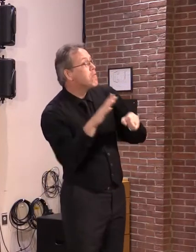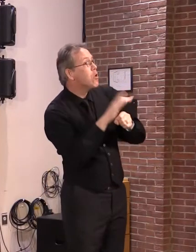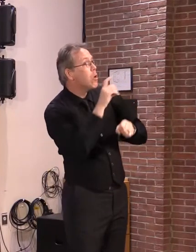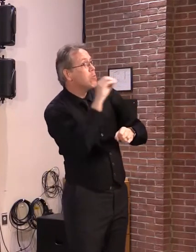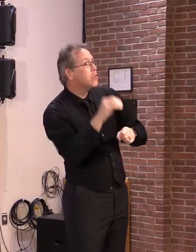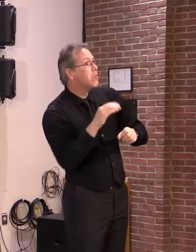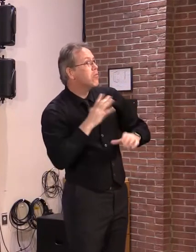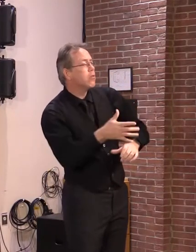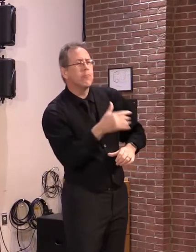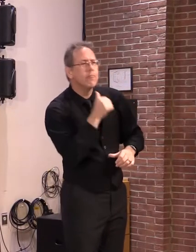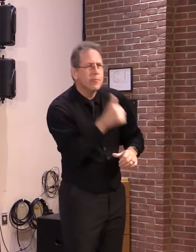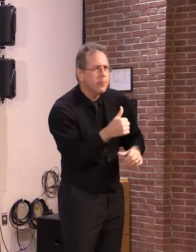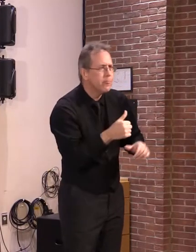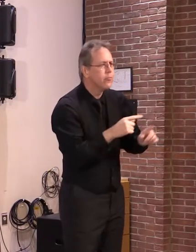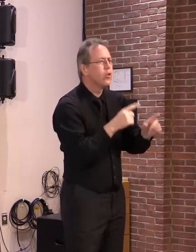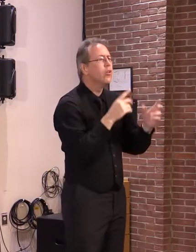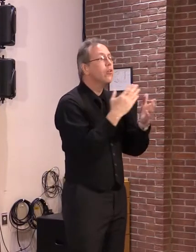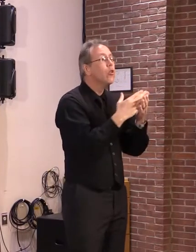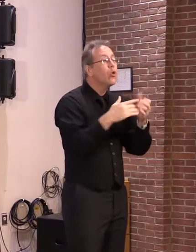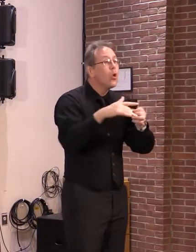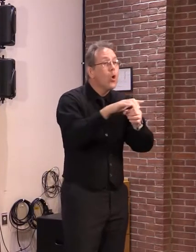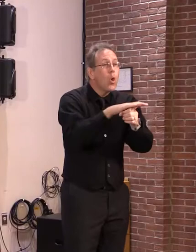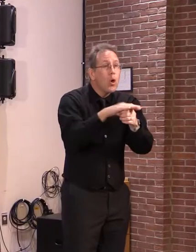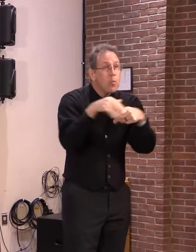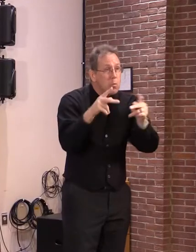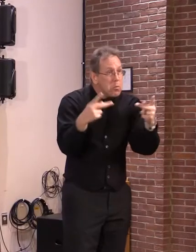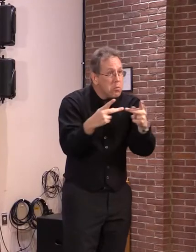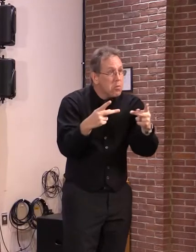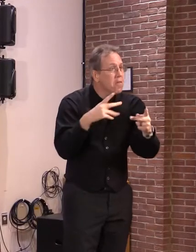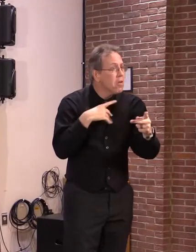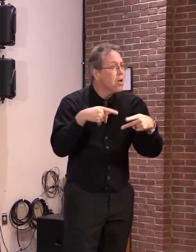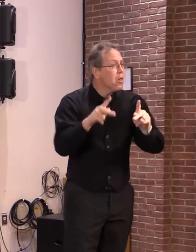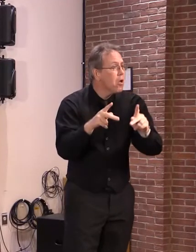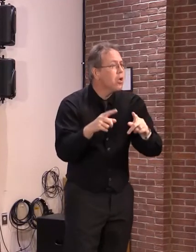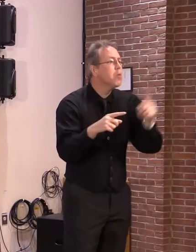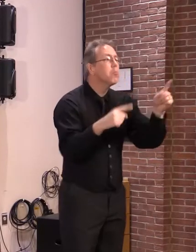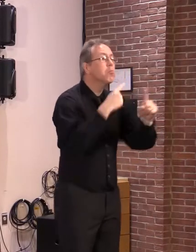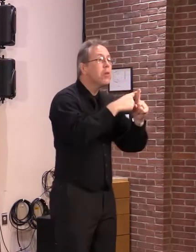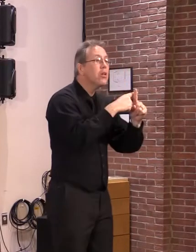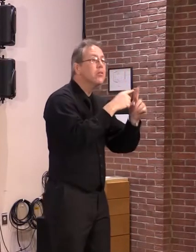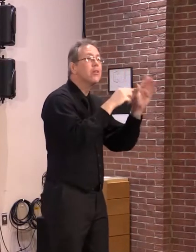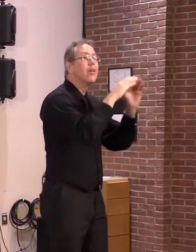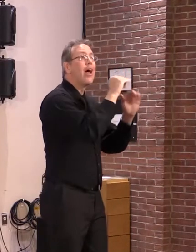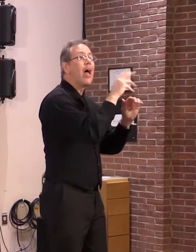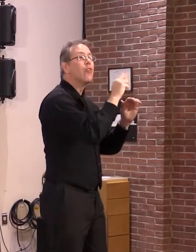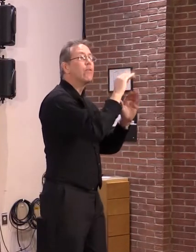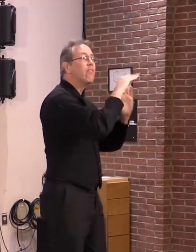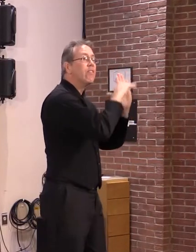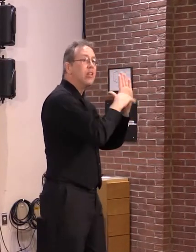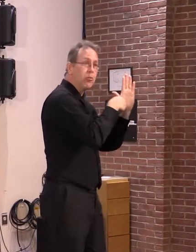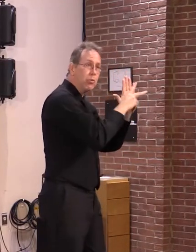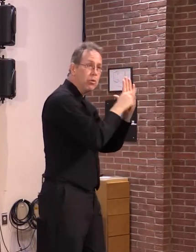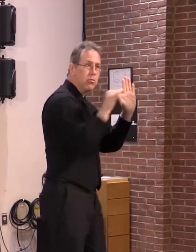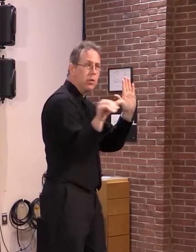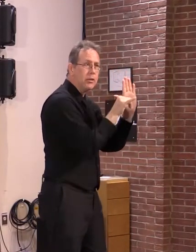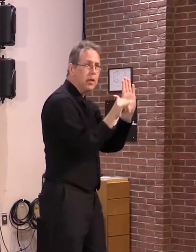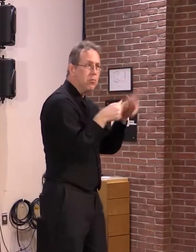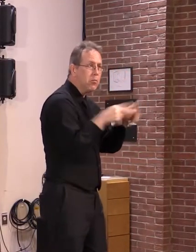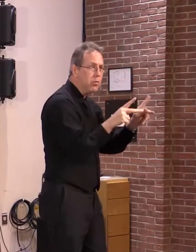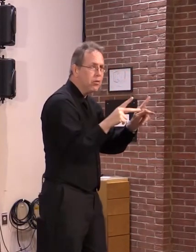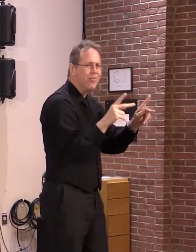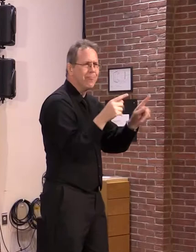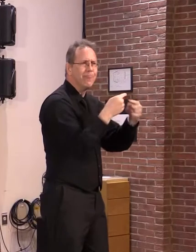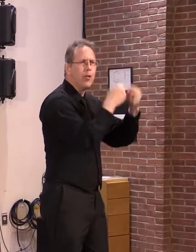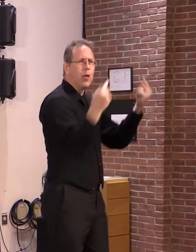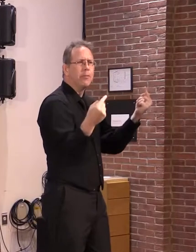get a local zoning permit and an Act 250 zoning, Act 250 permit. Currently, currently, if those are appealed, as